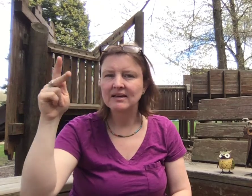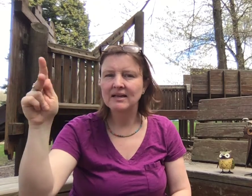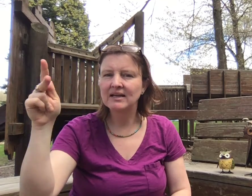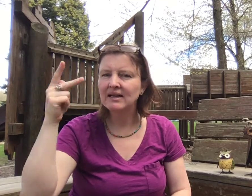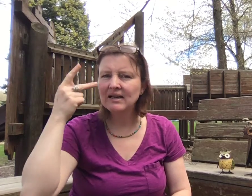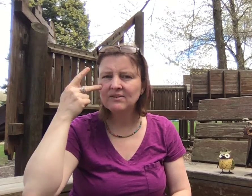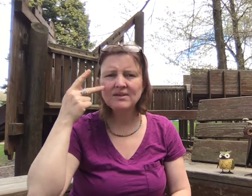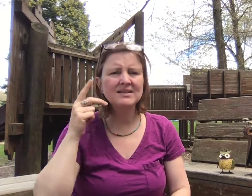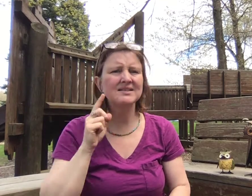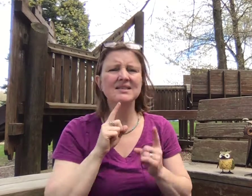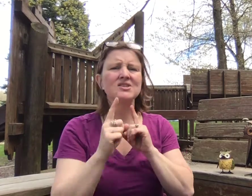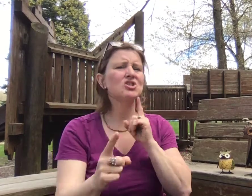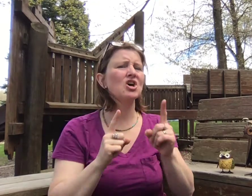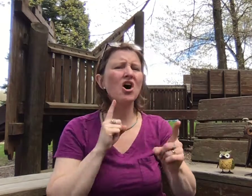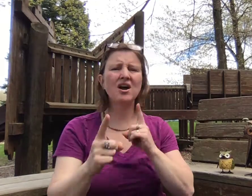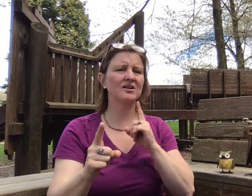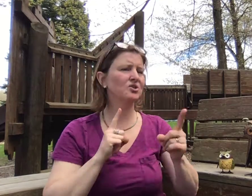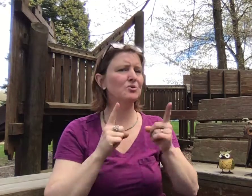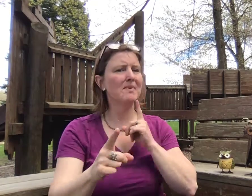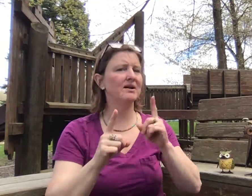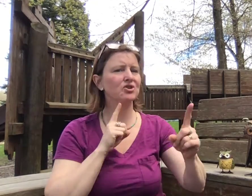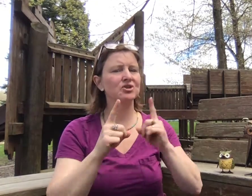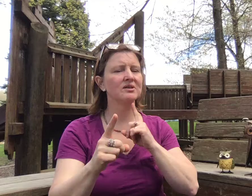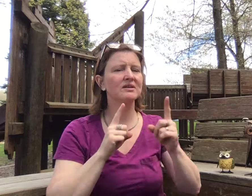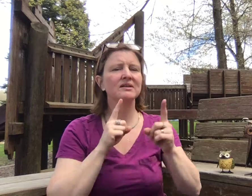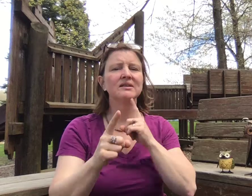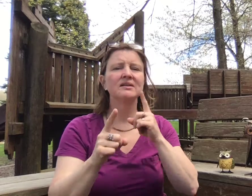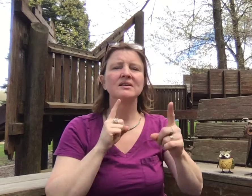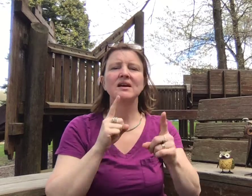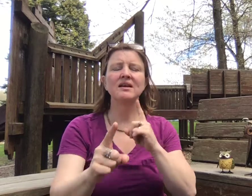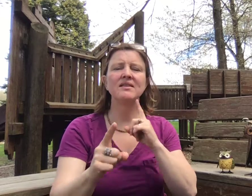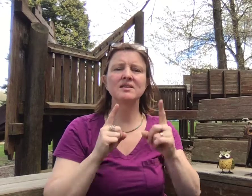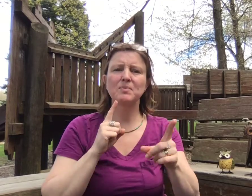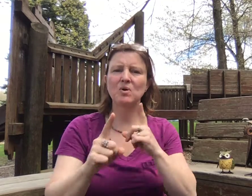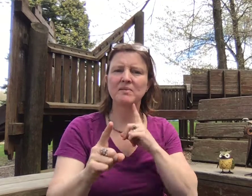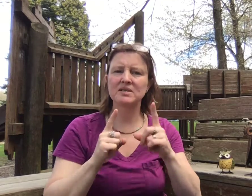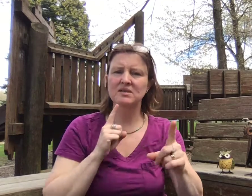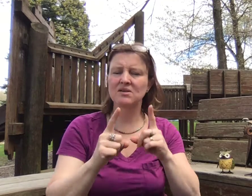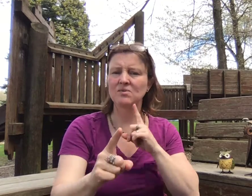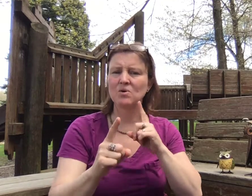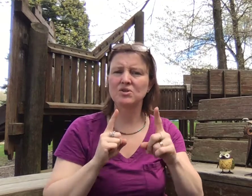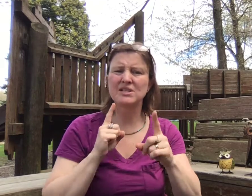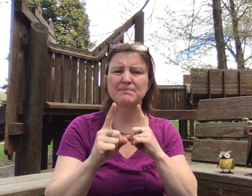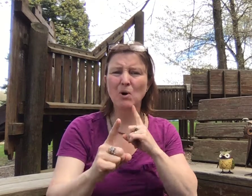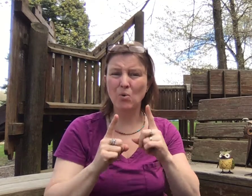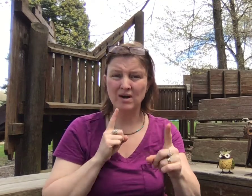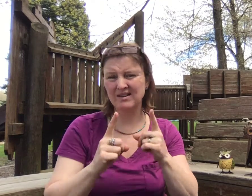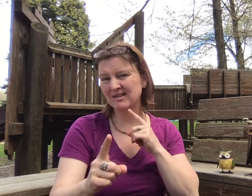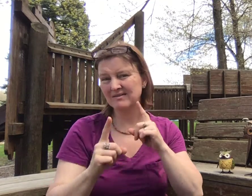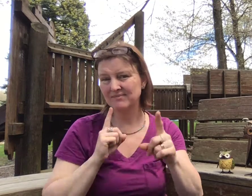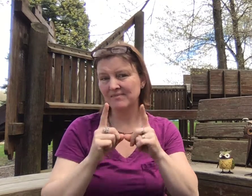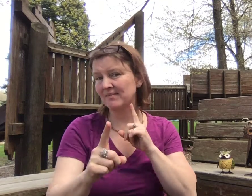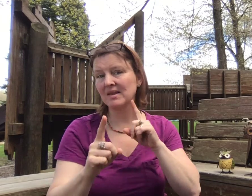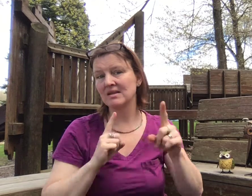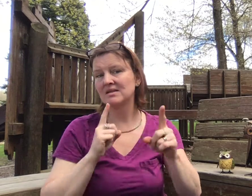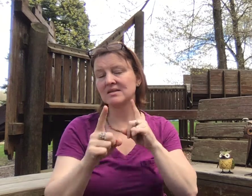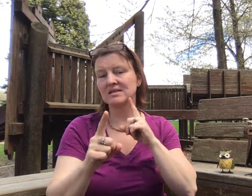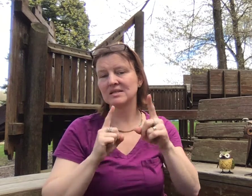And an owl doesn't talk too much. And in this poem it's the word spoke. It doesn't